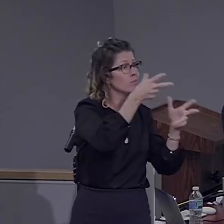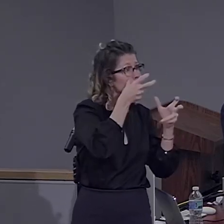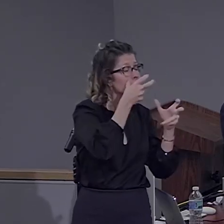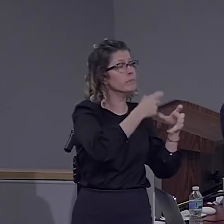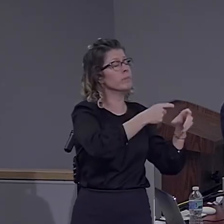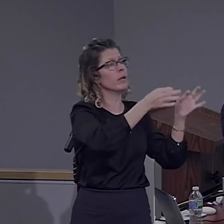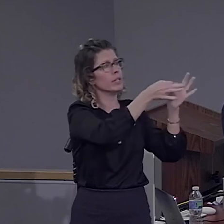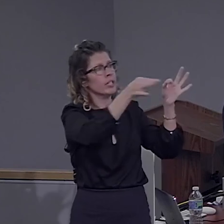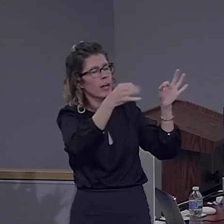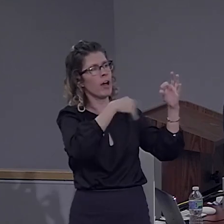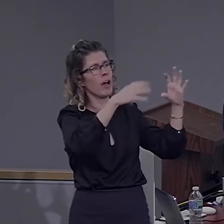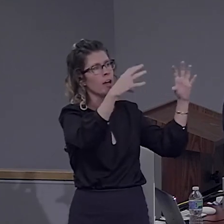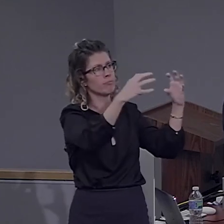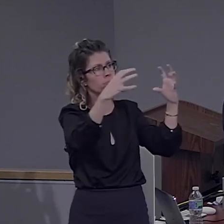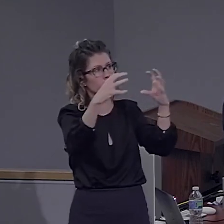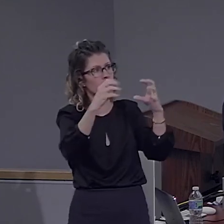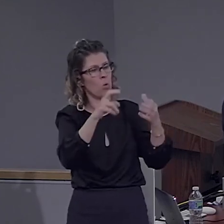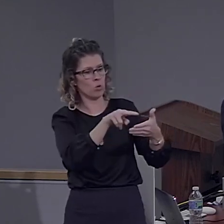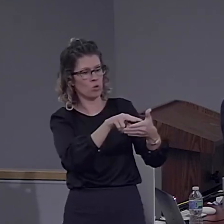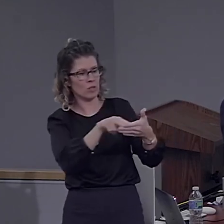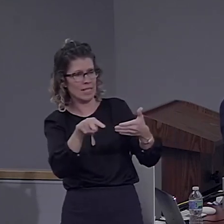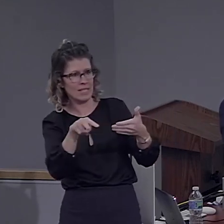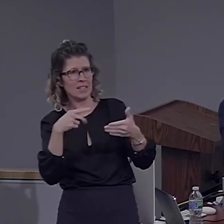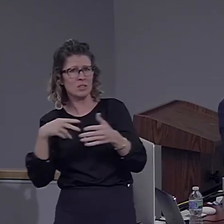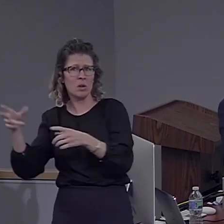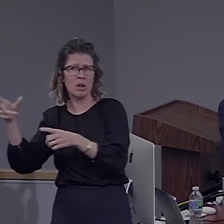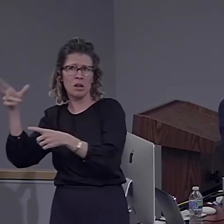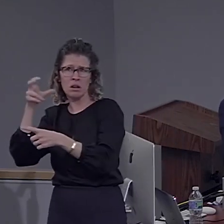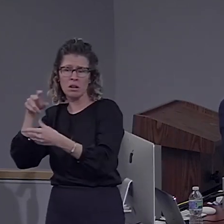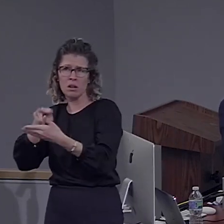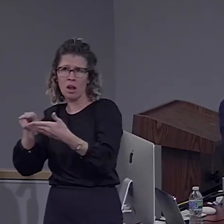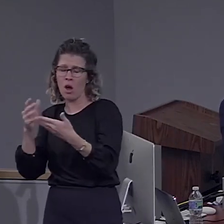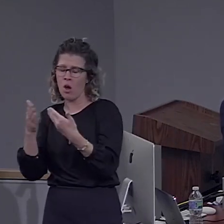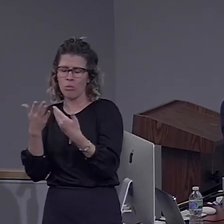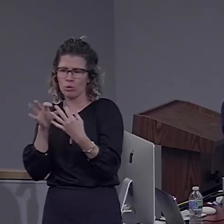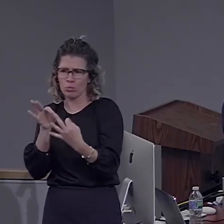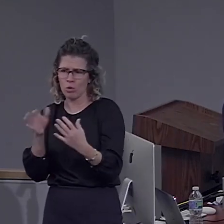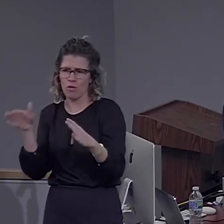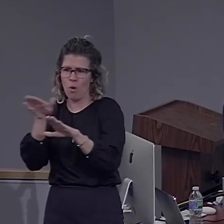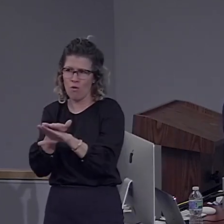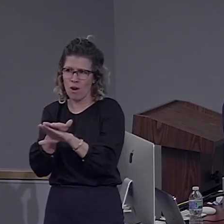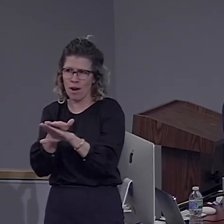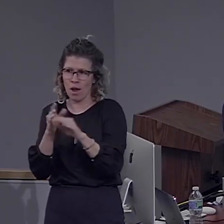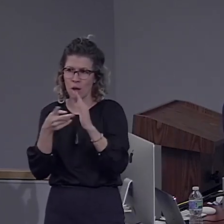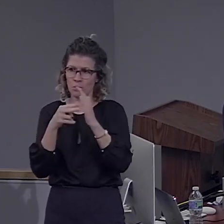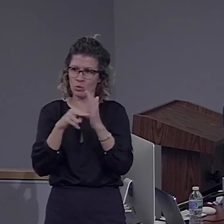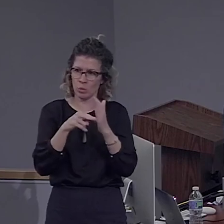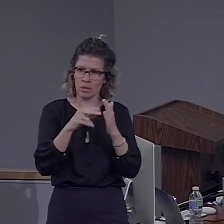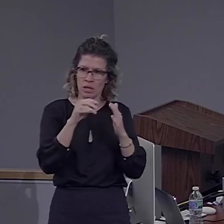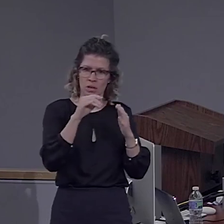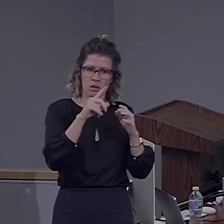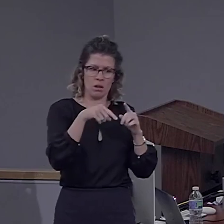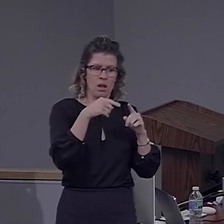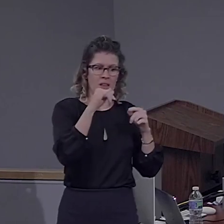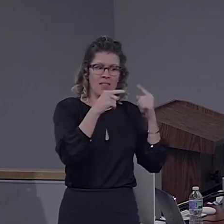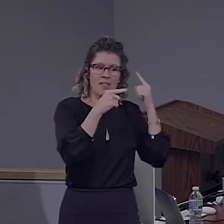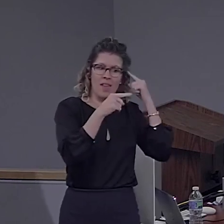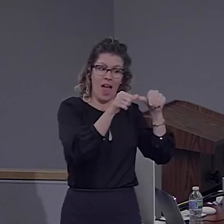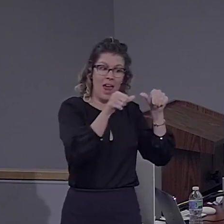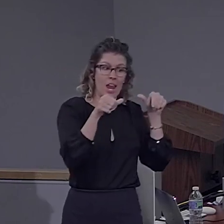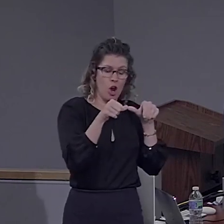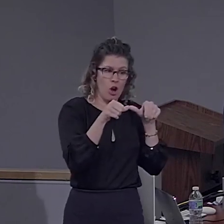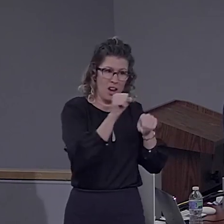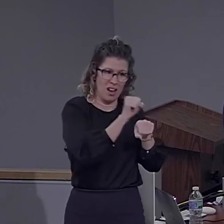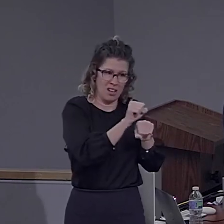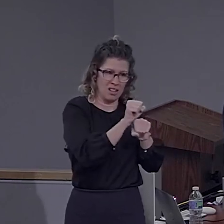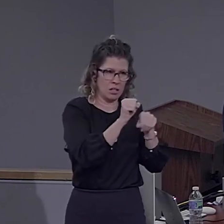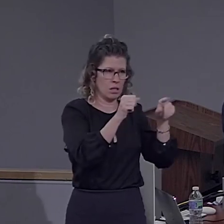we find that there is almost perfect overlap. So in other words, these areas that care about constituent structure, they are a model. They don't care